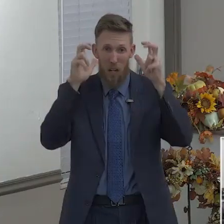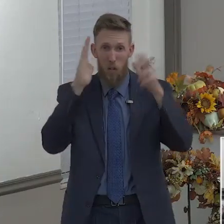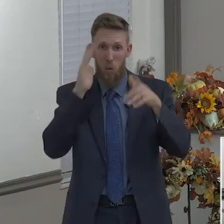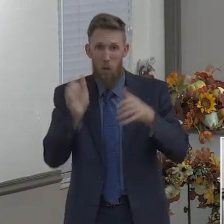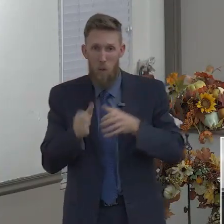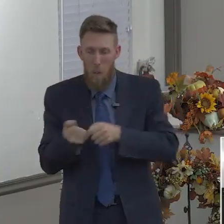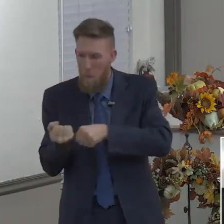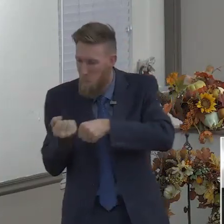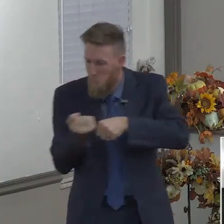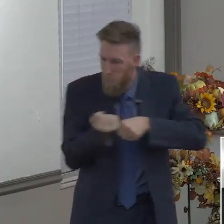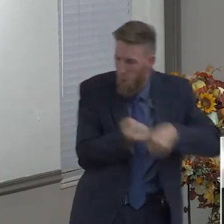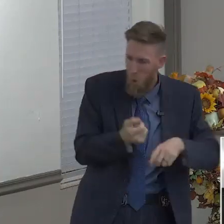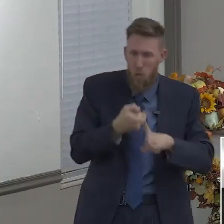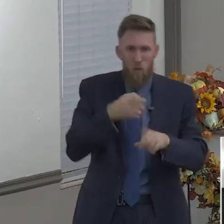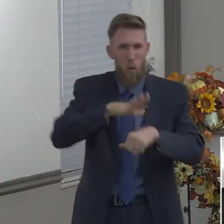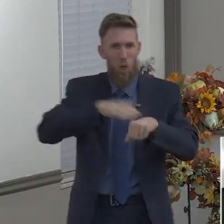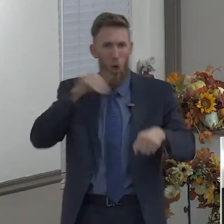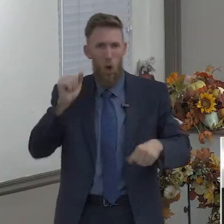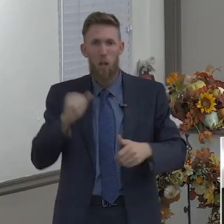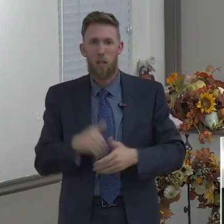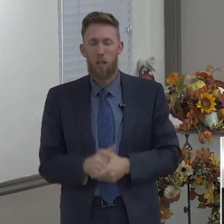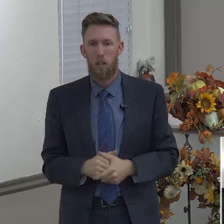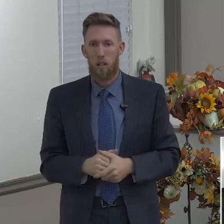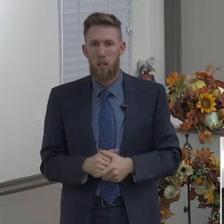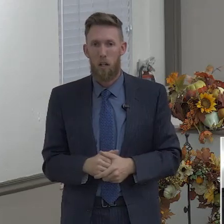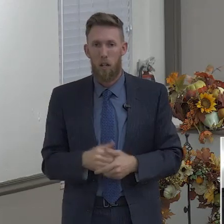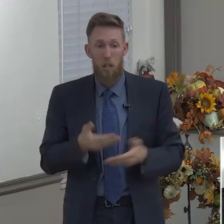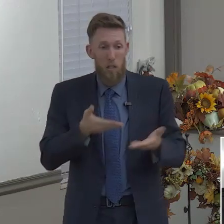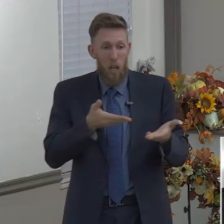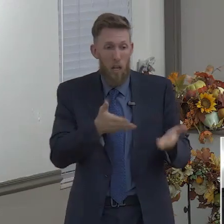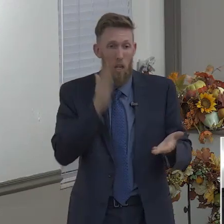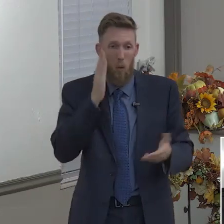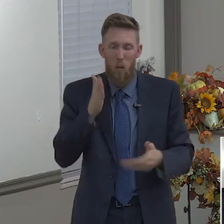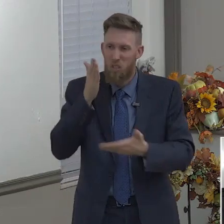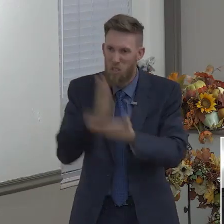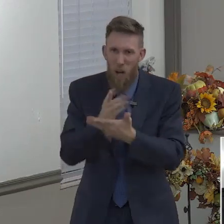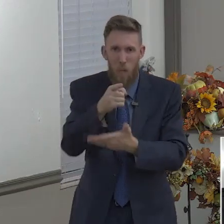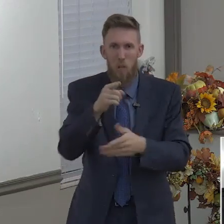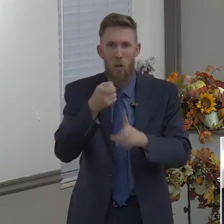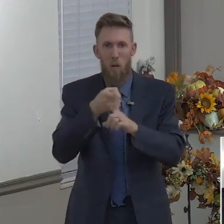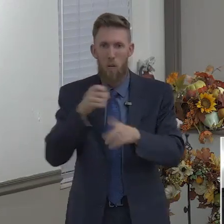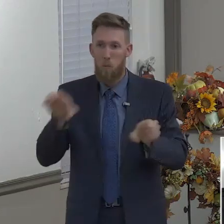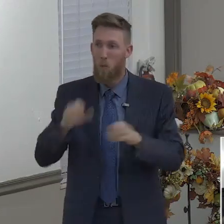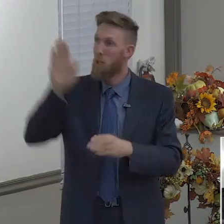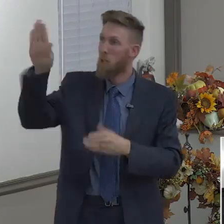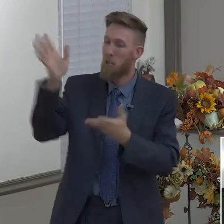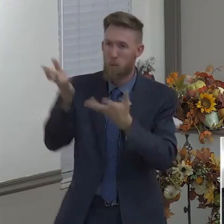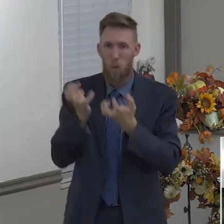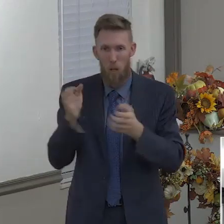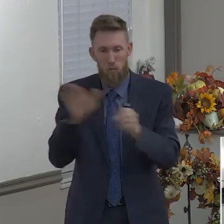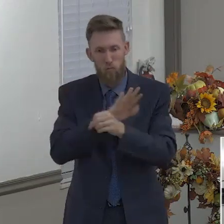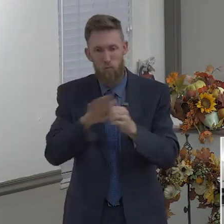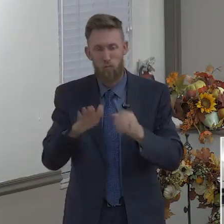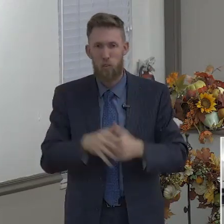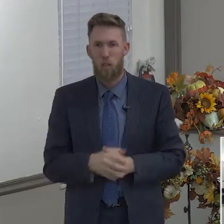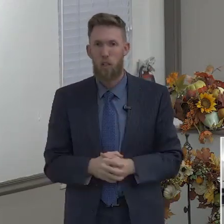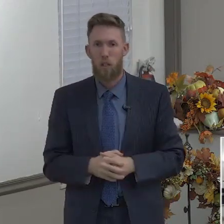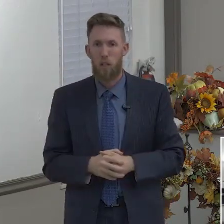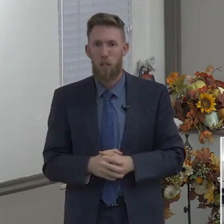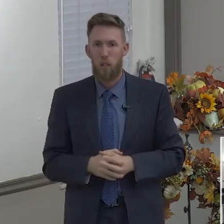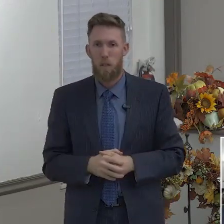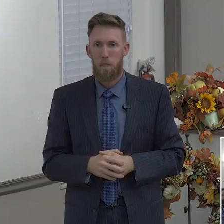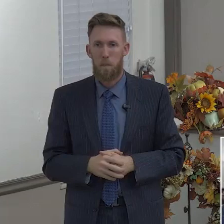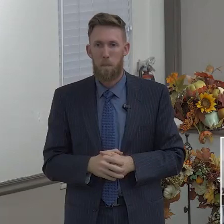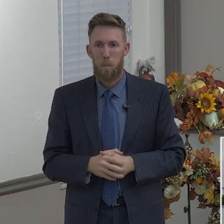to stop you from doing what he has called you to. And making your election, your salvation sure. Know